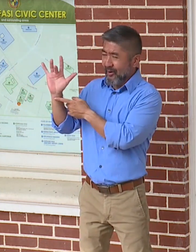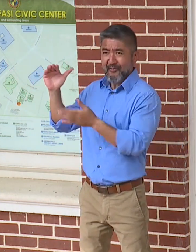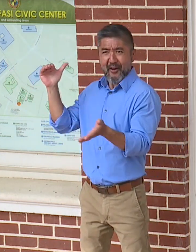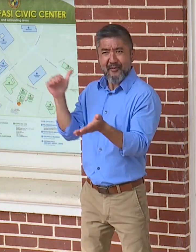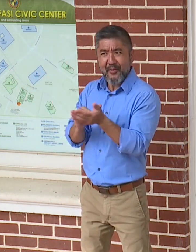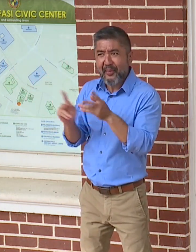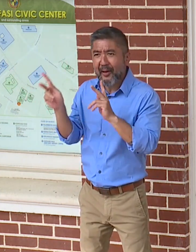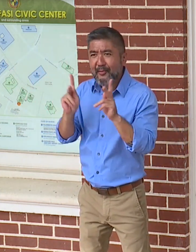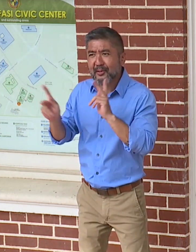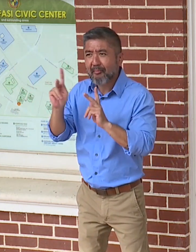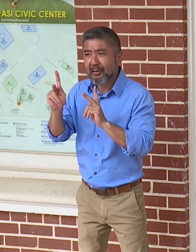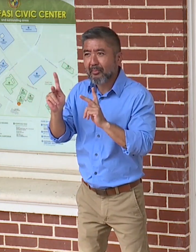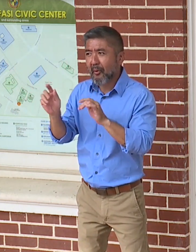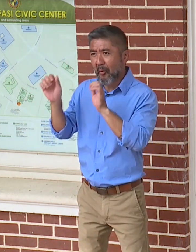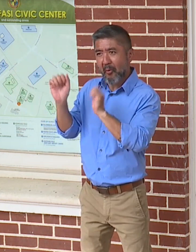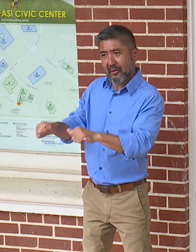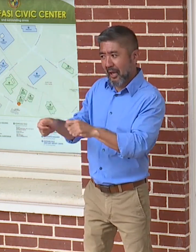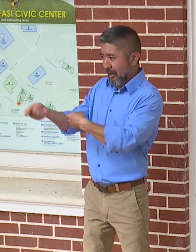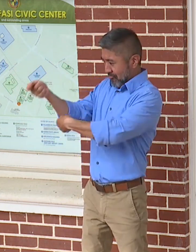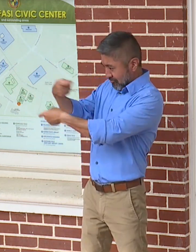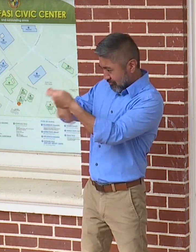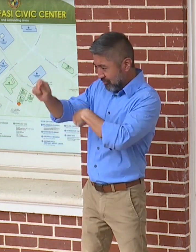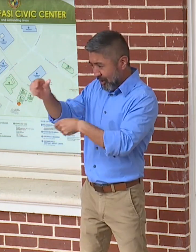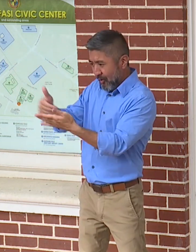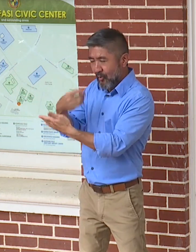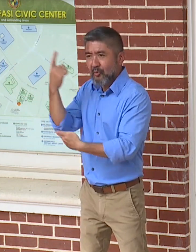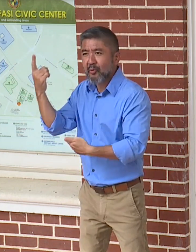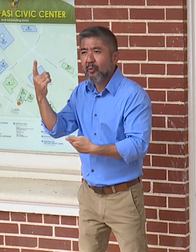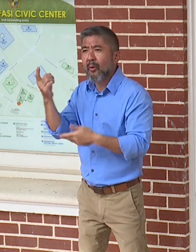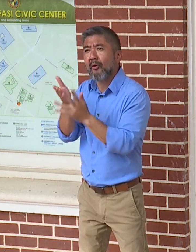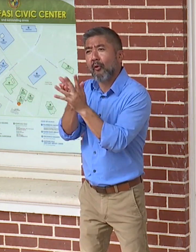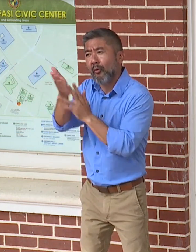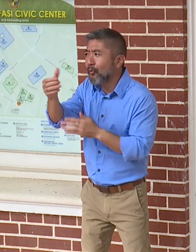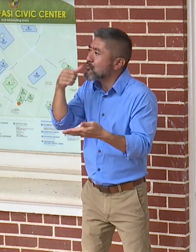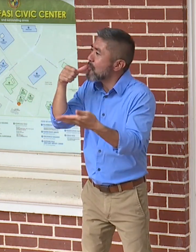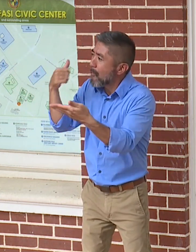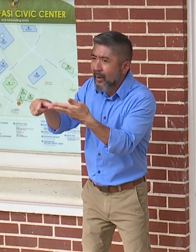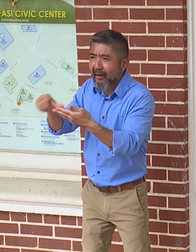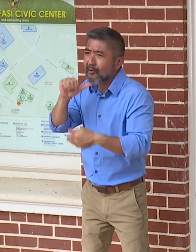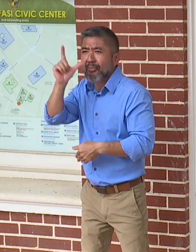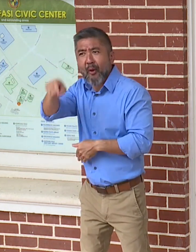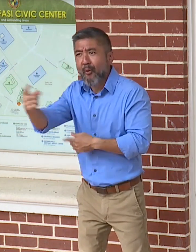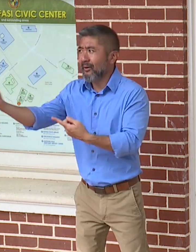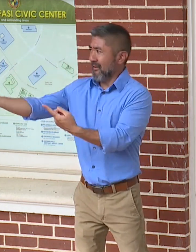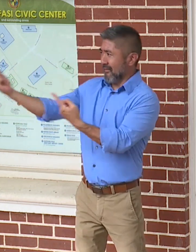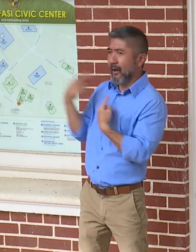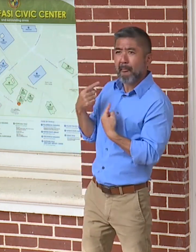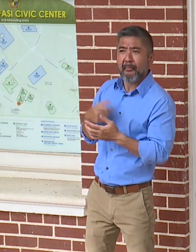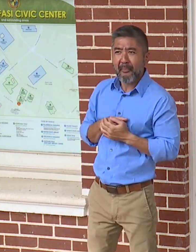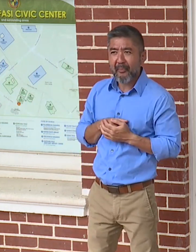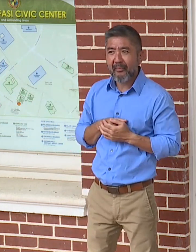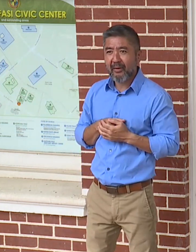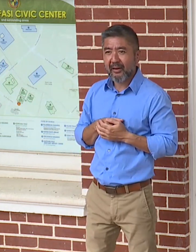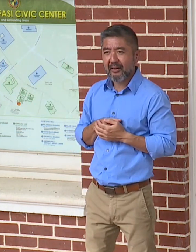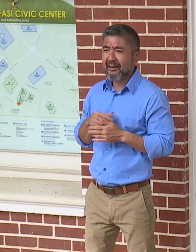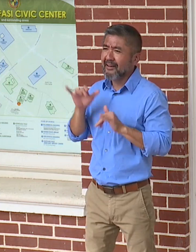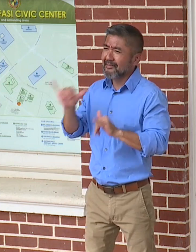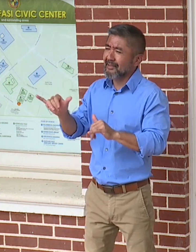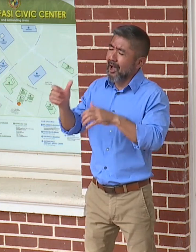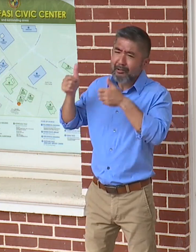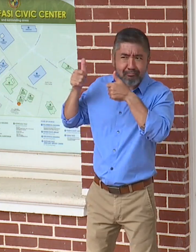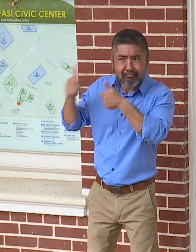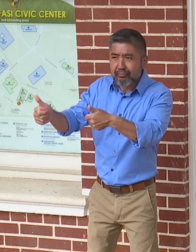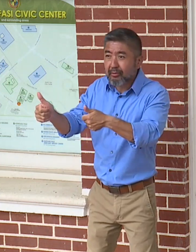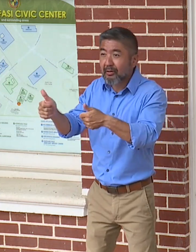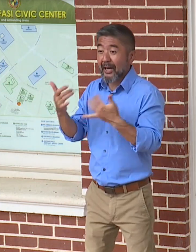able to take care of their transactions by mail. Now that's really important because that's going to open up a lot of appointments